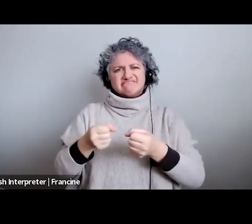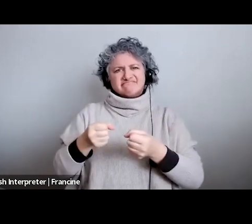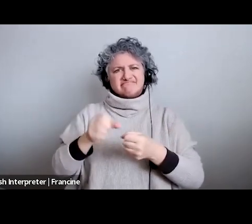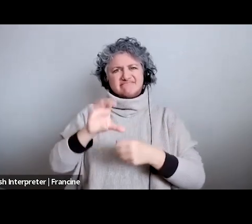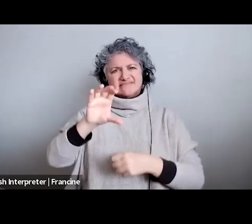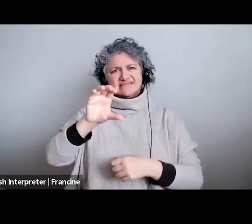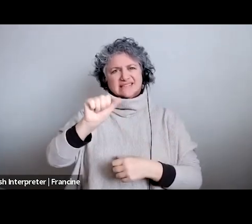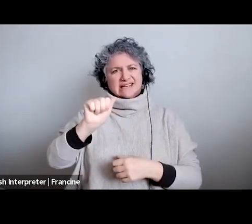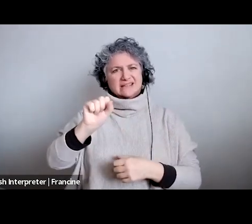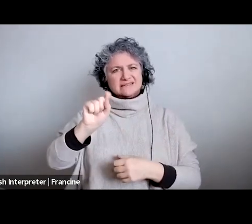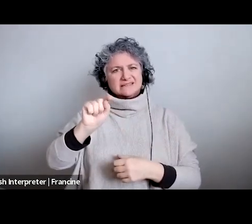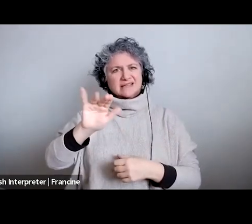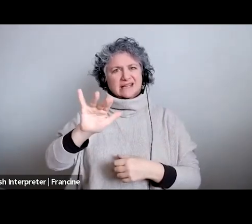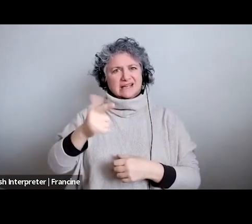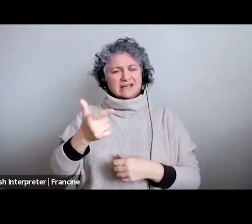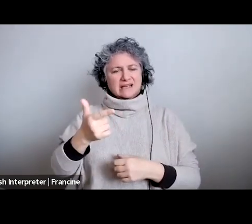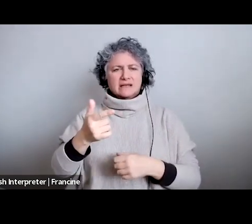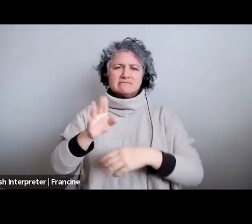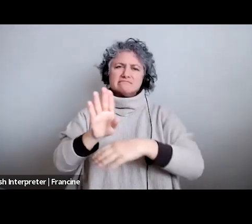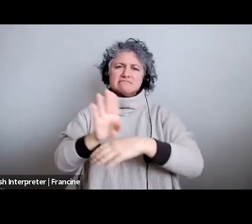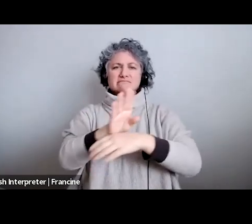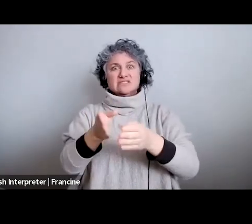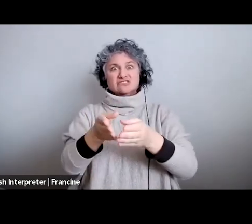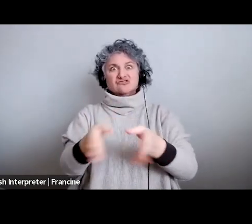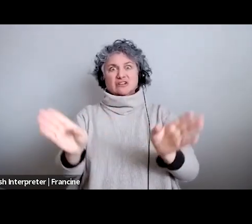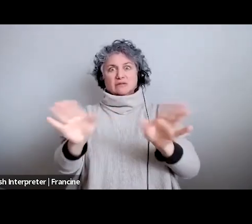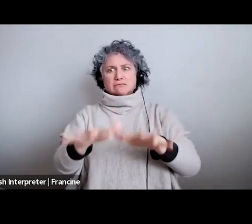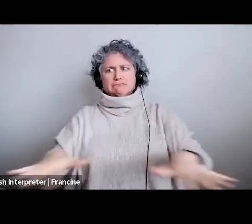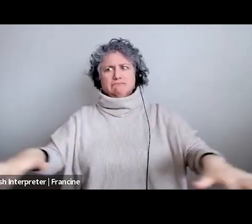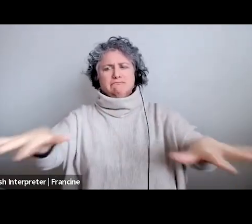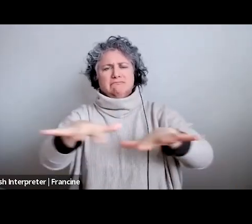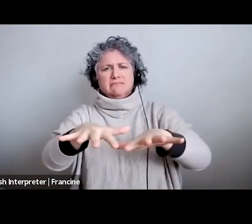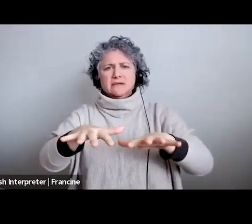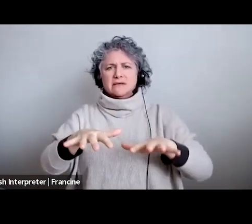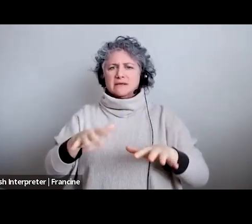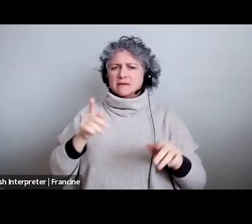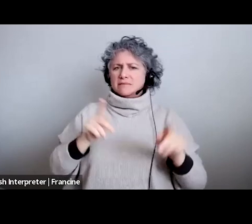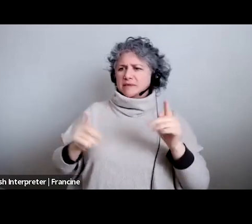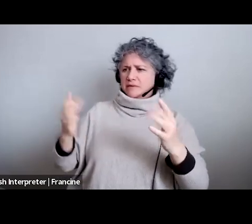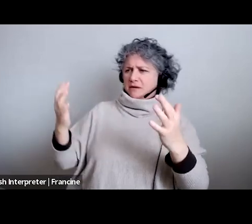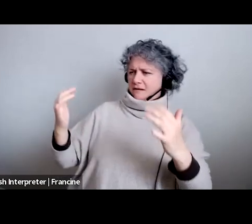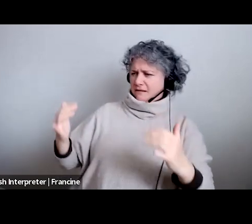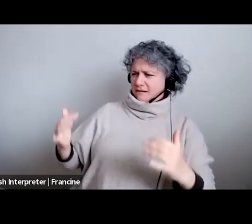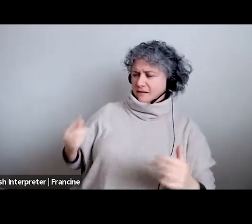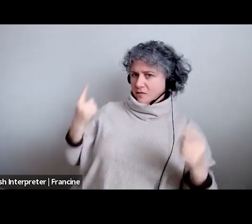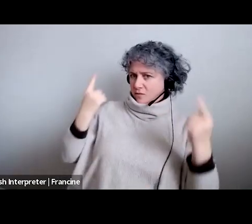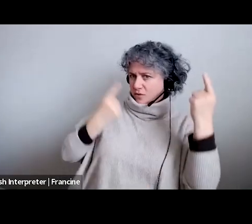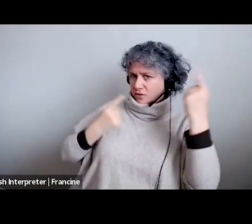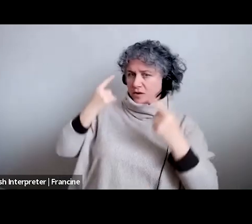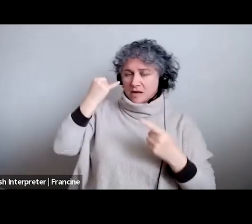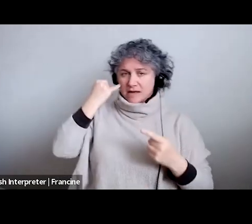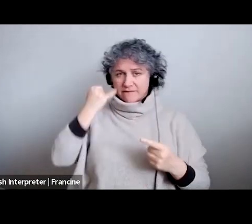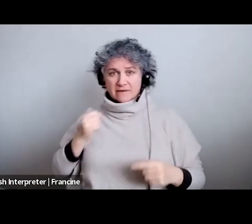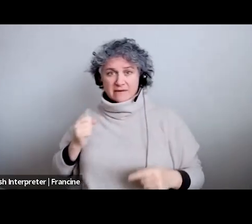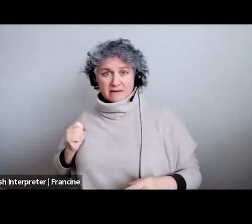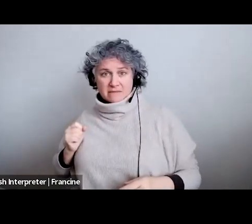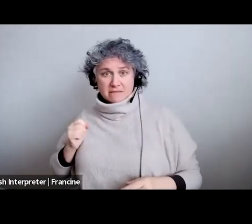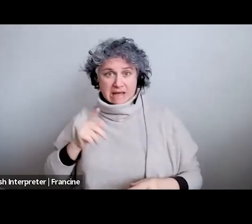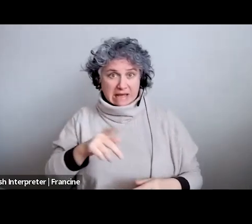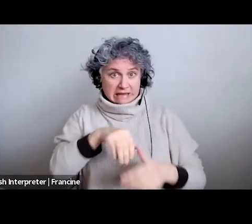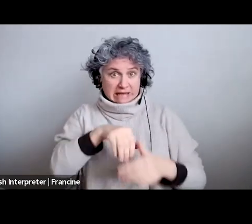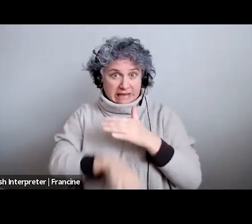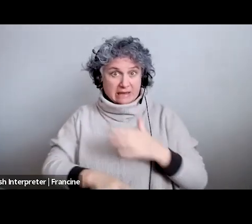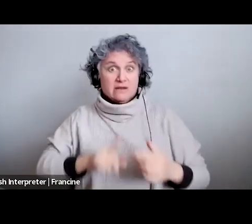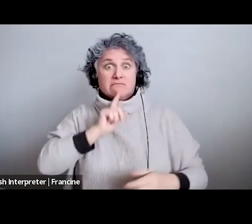of people are wondering about when if ever we should expect that going back into the room may be the norm or